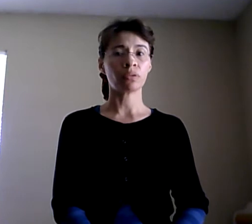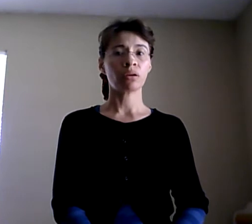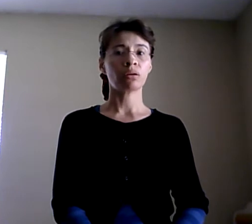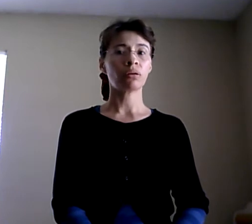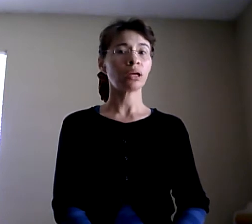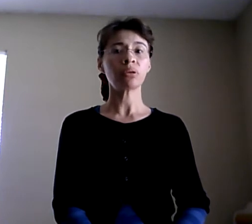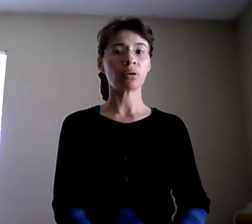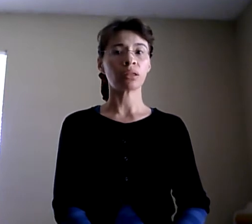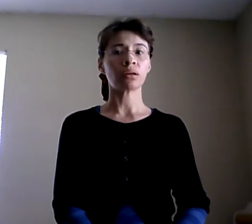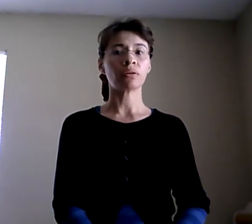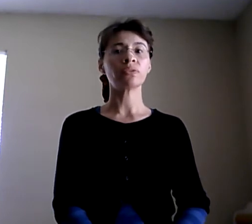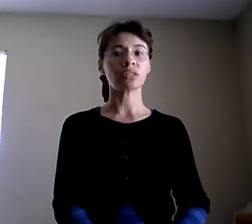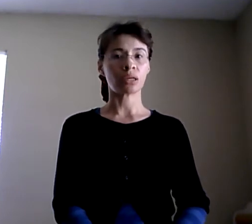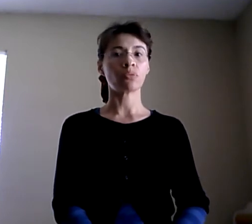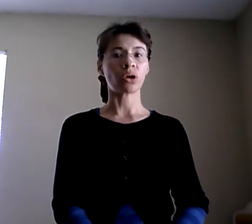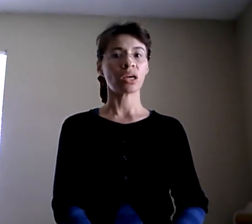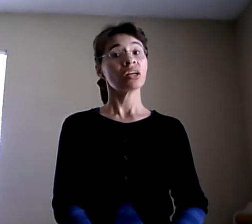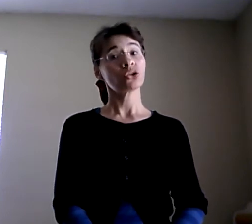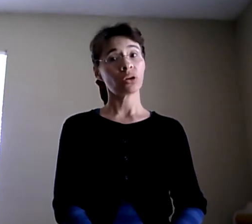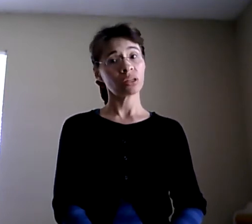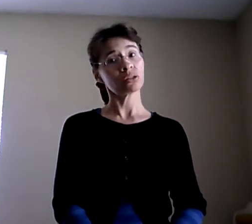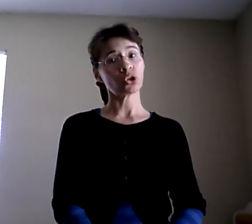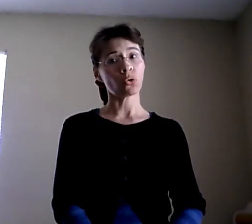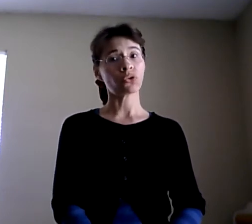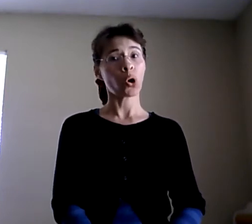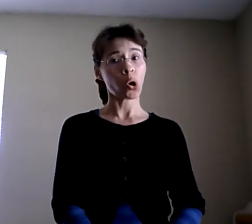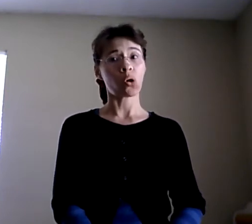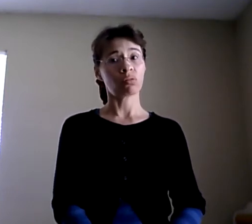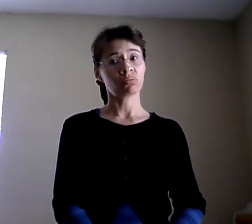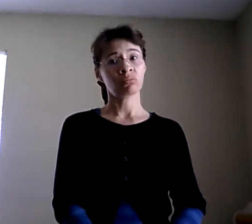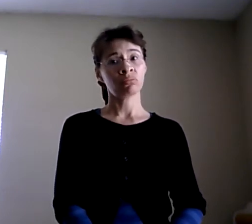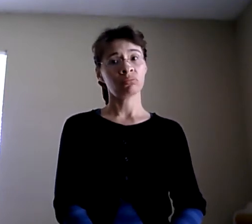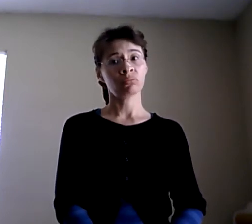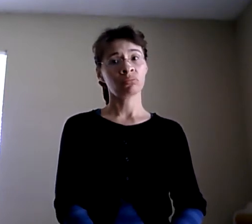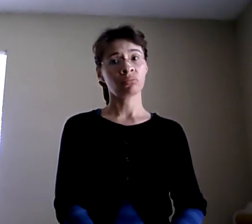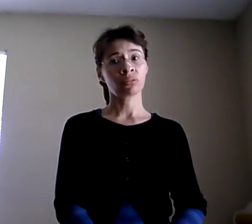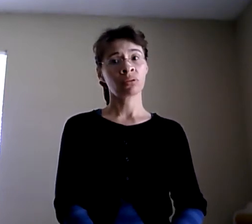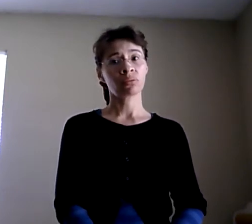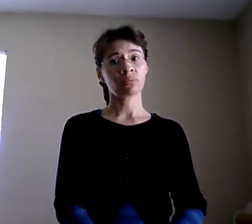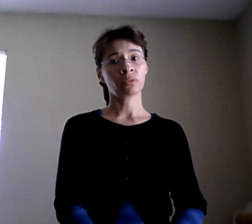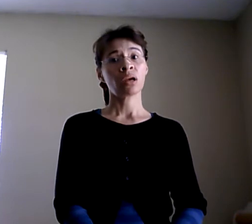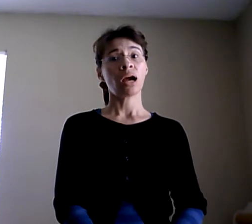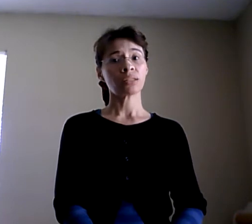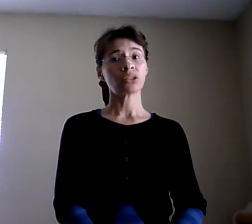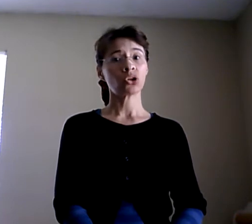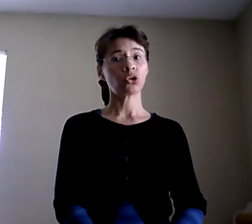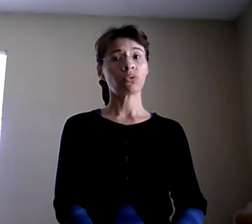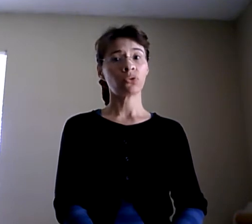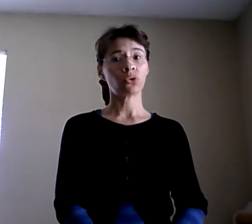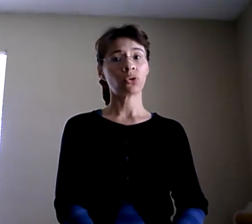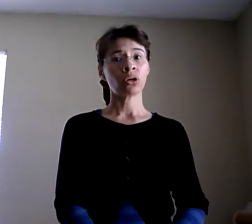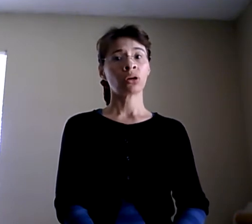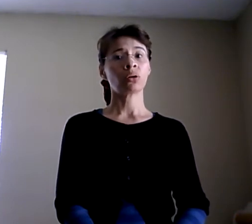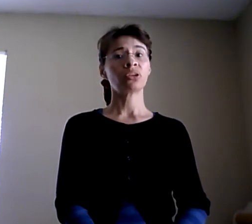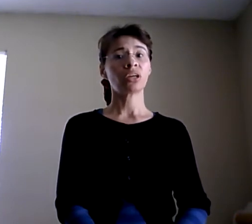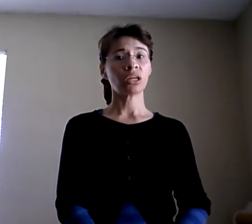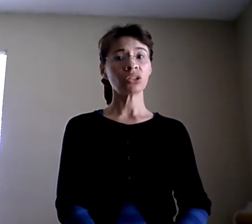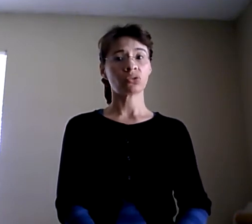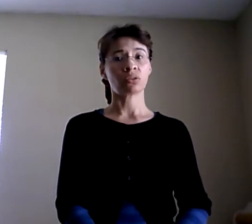everybody in the same way. So it's a tough call. As I told you before, communication,